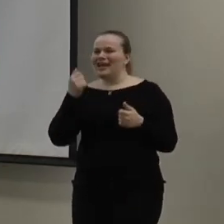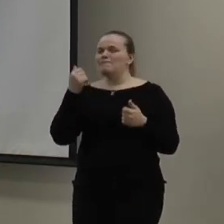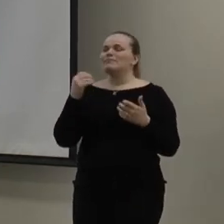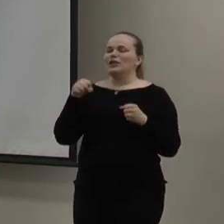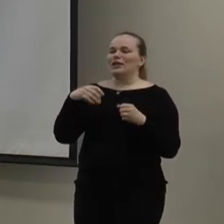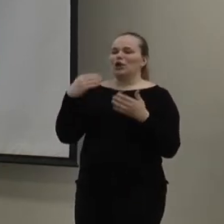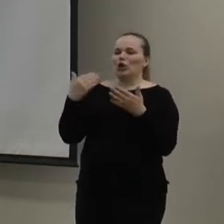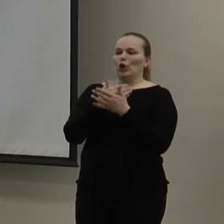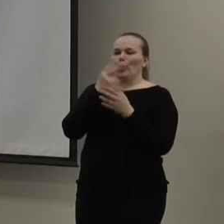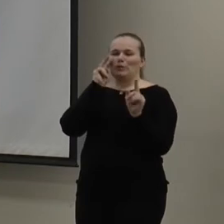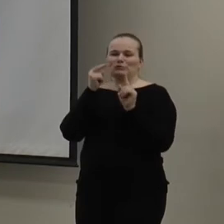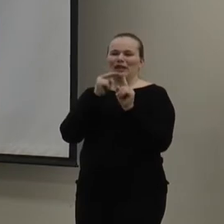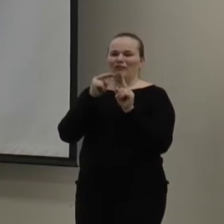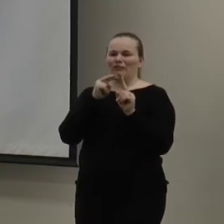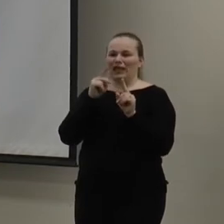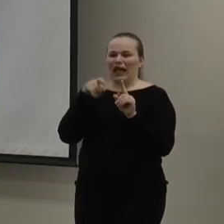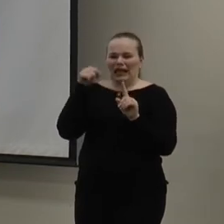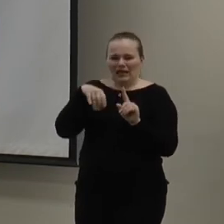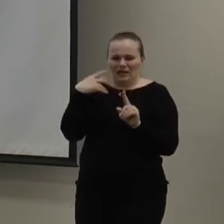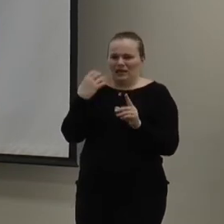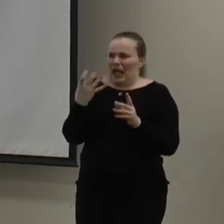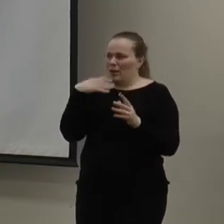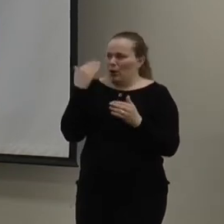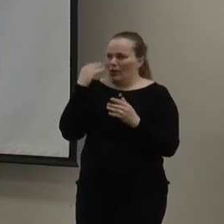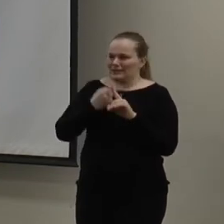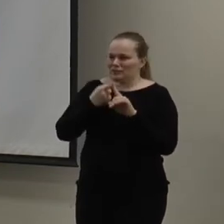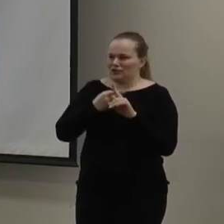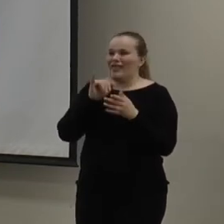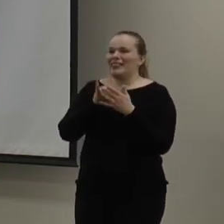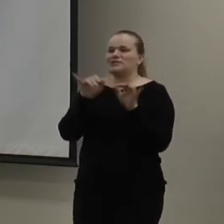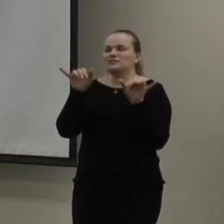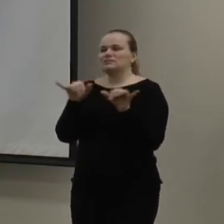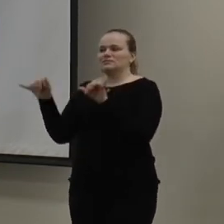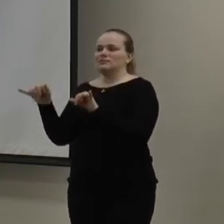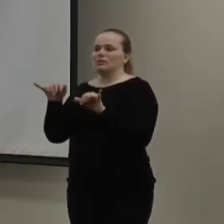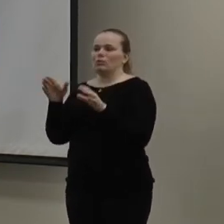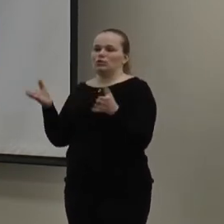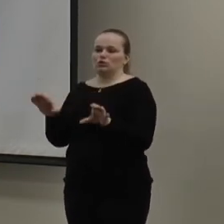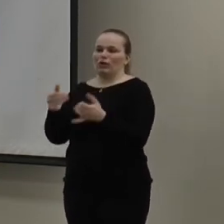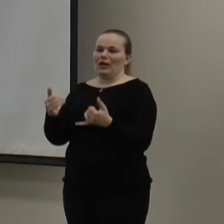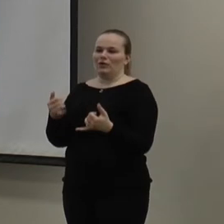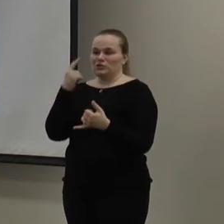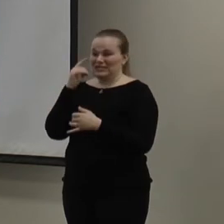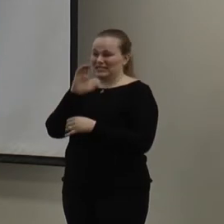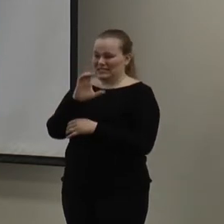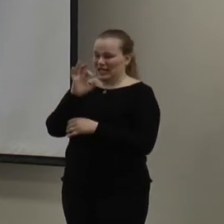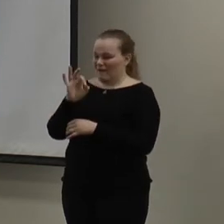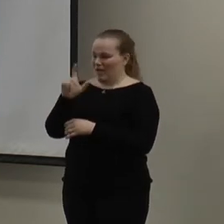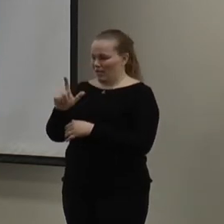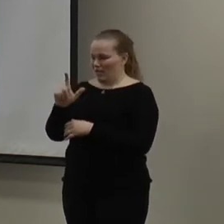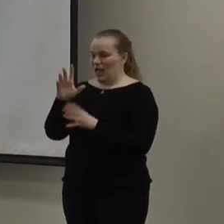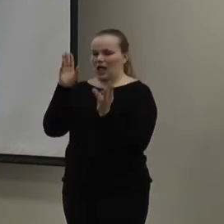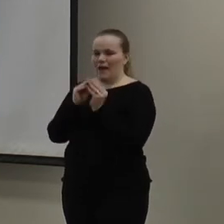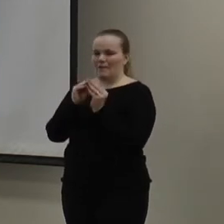get a new kind of like baseline, like reference point. So, that's kind of the stage that we're in right now. So, CFLs, Compact